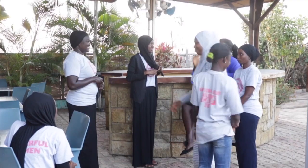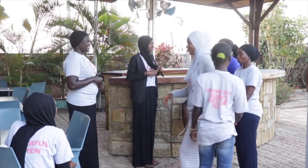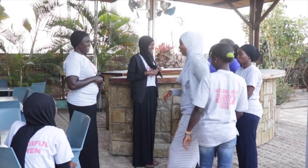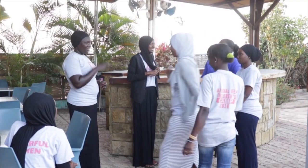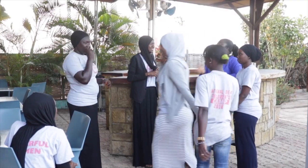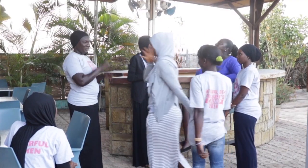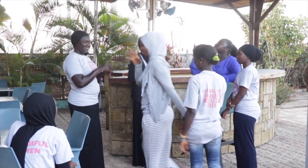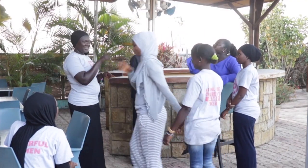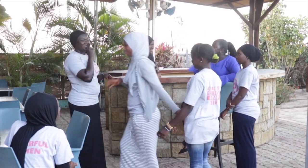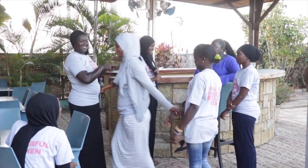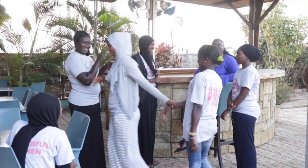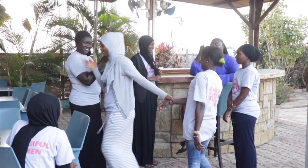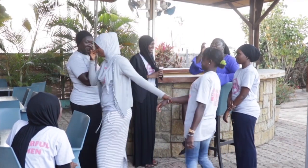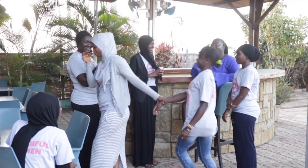spotlight on the plight of the deaf.